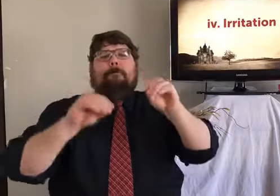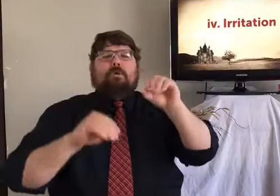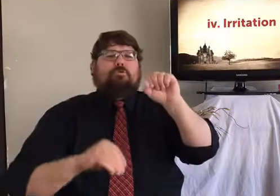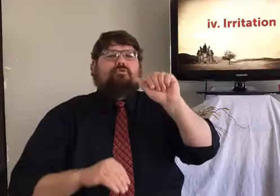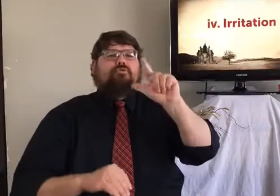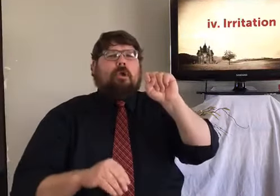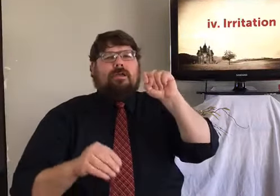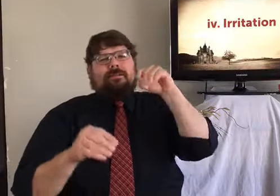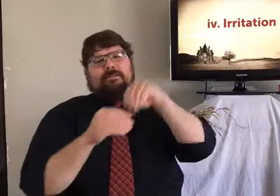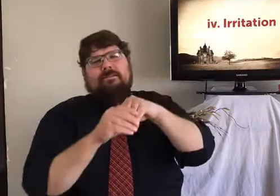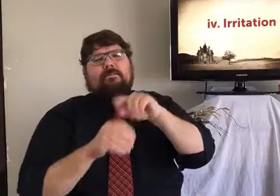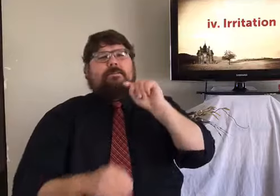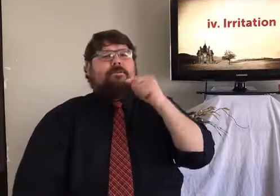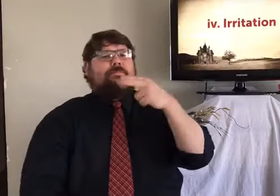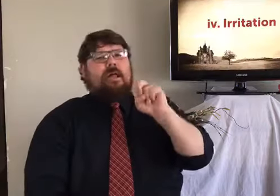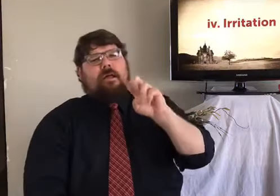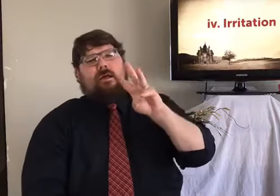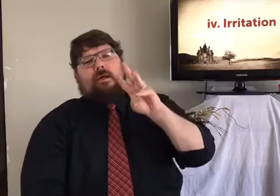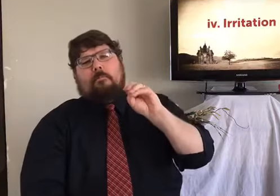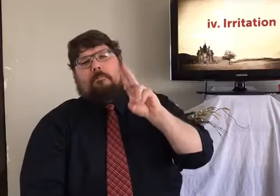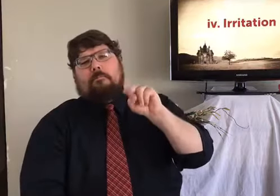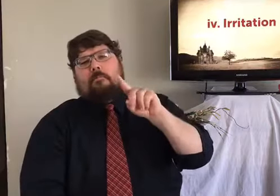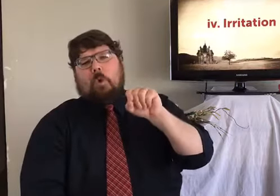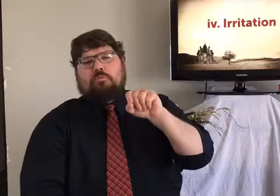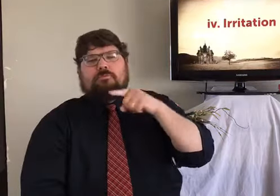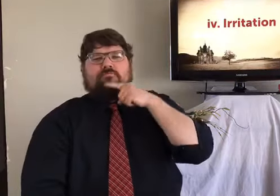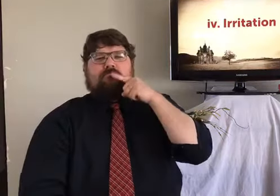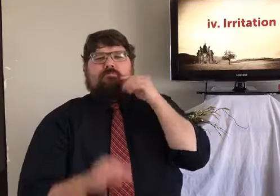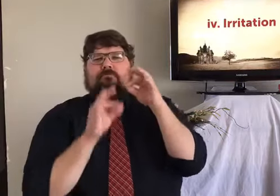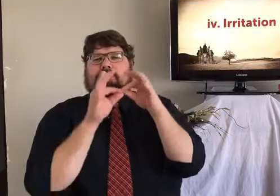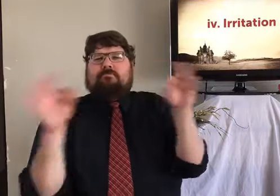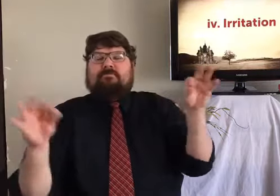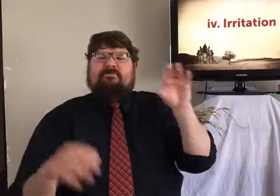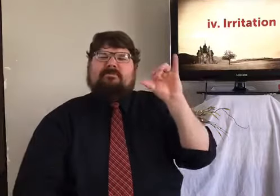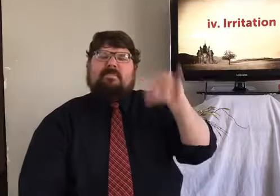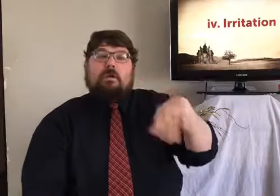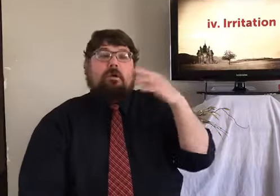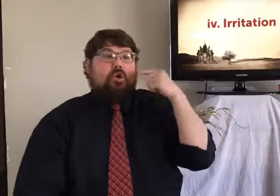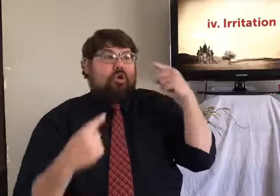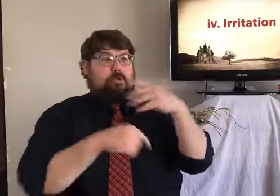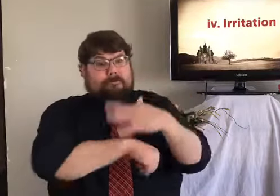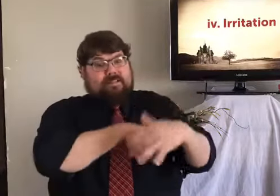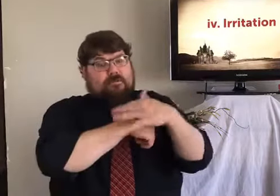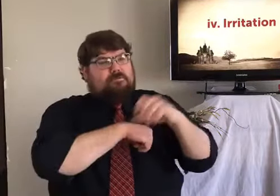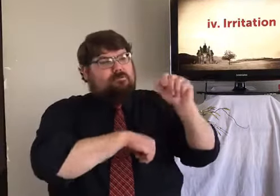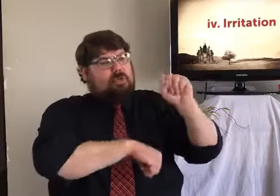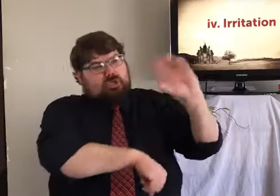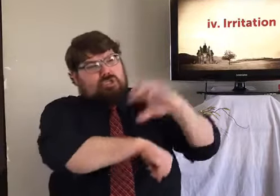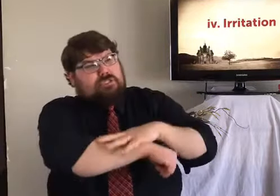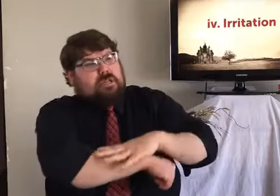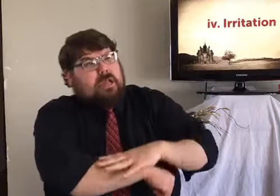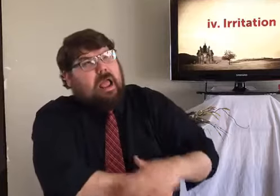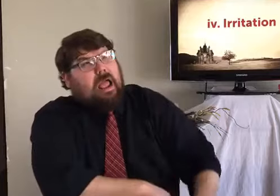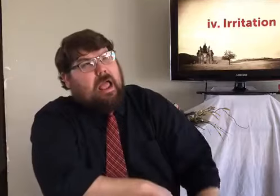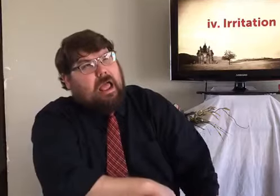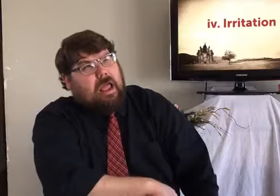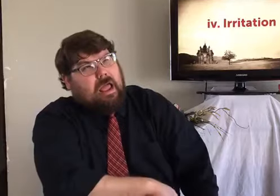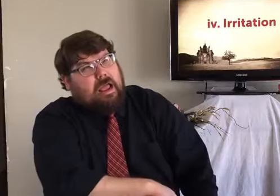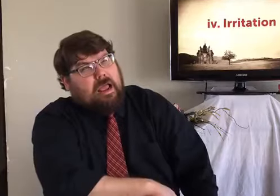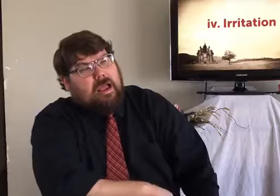So it helps in that sense. But if someone says to rub salt in your wound, you know, that's a hearing phrase, to rub salt in your wound.